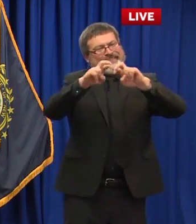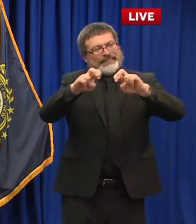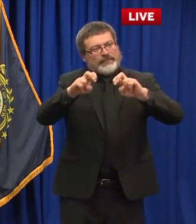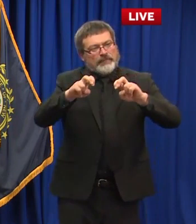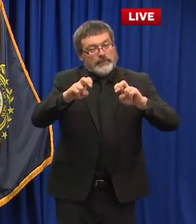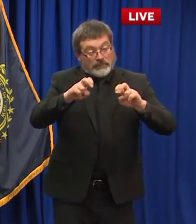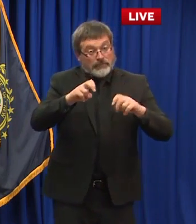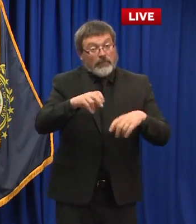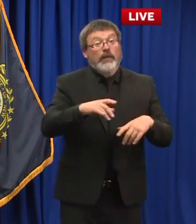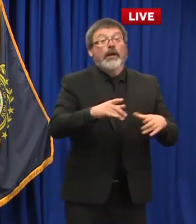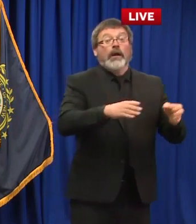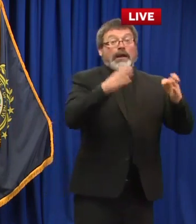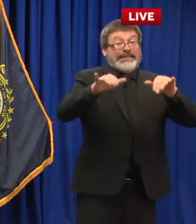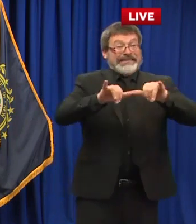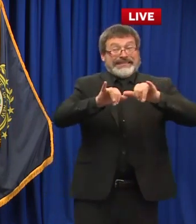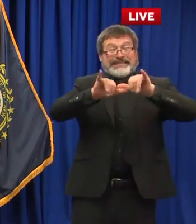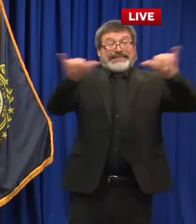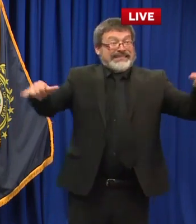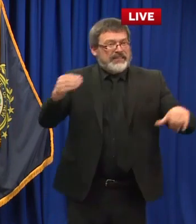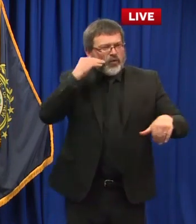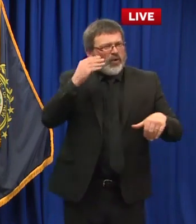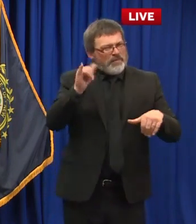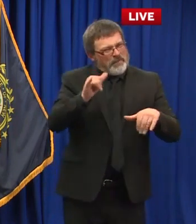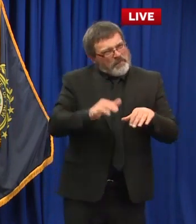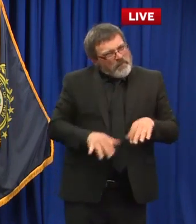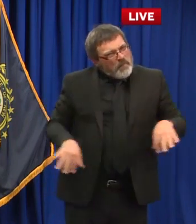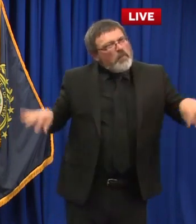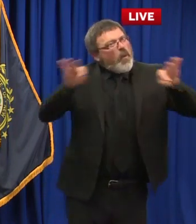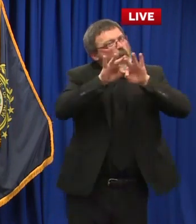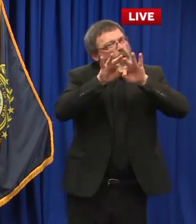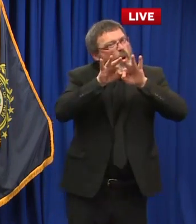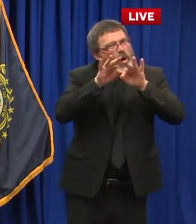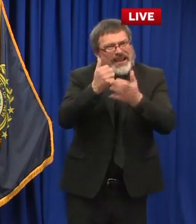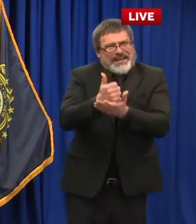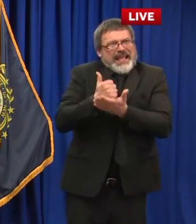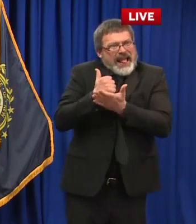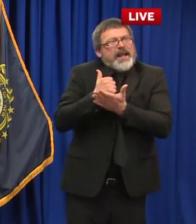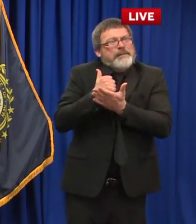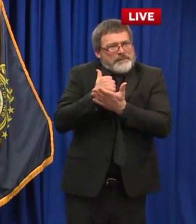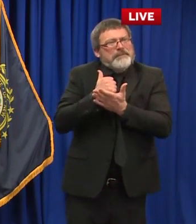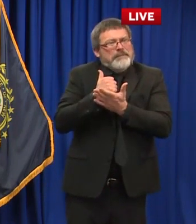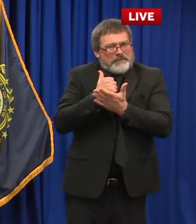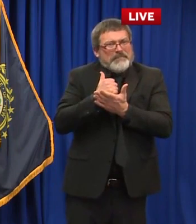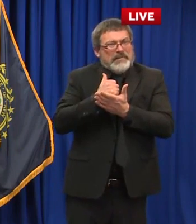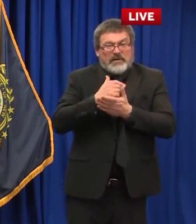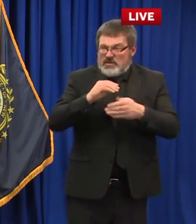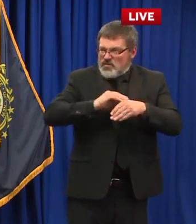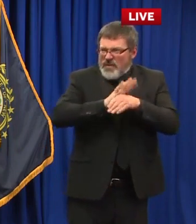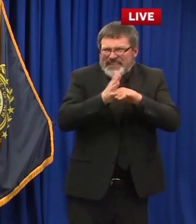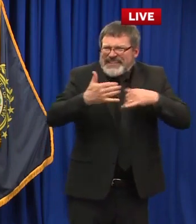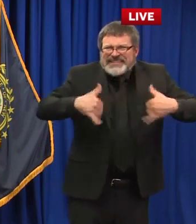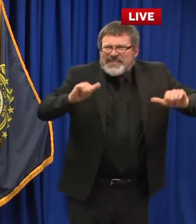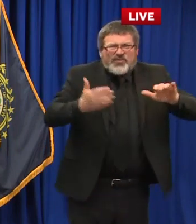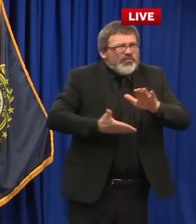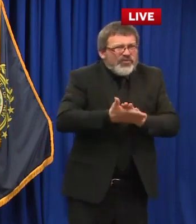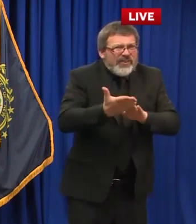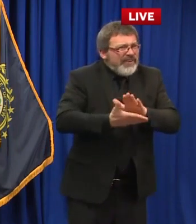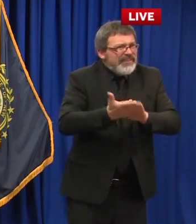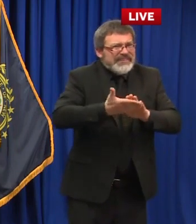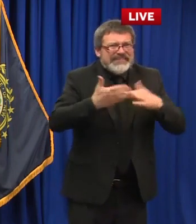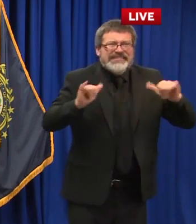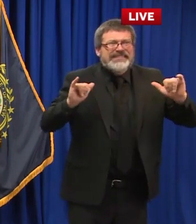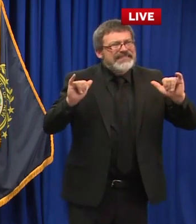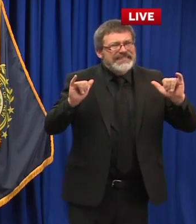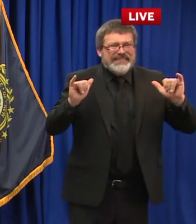that keeping it at a very elevated level so people truly appreciate we're in covet uh my fear is that when when this comes off and and we start really